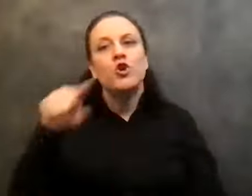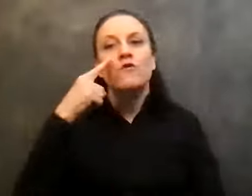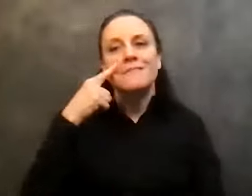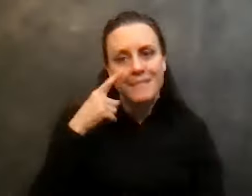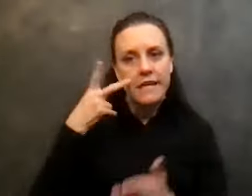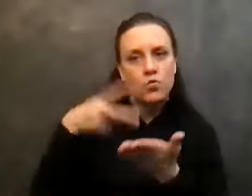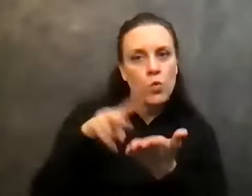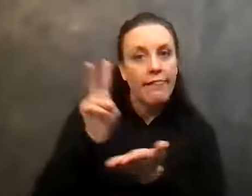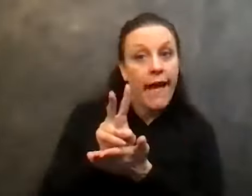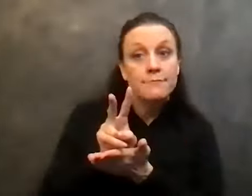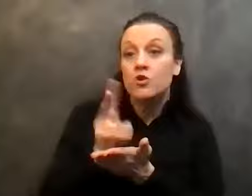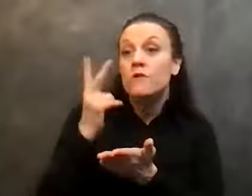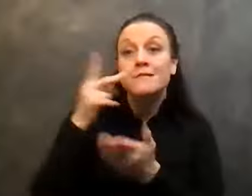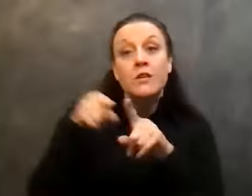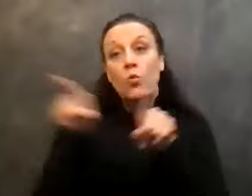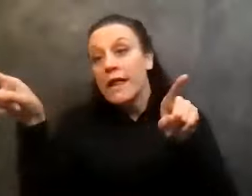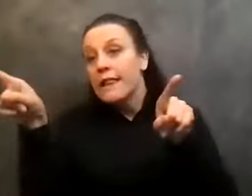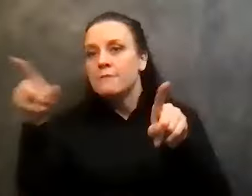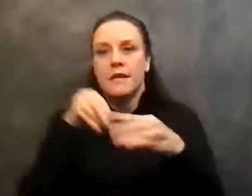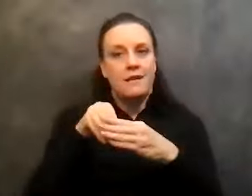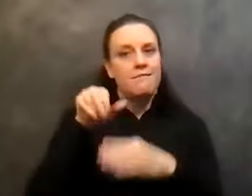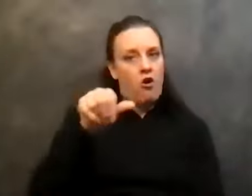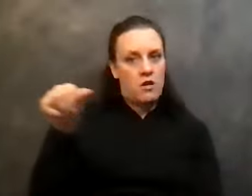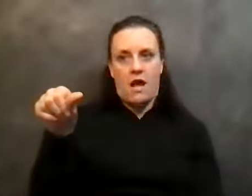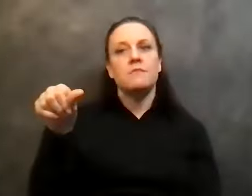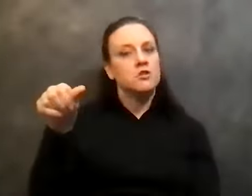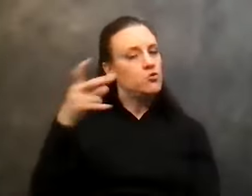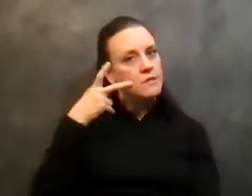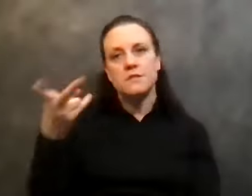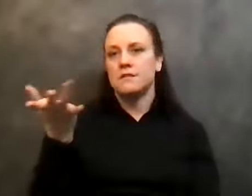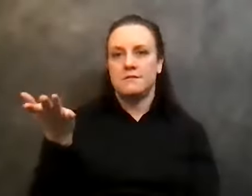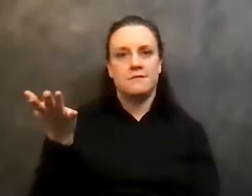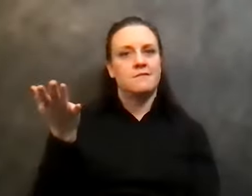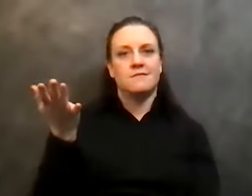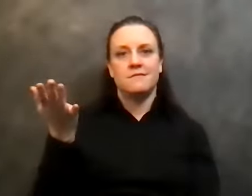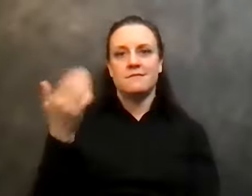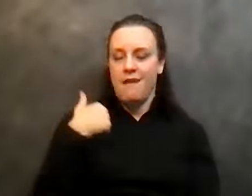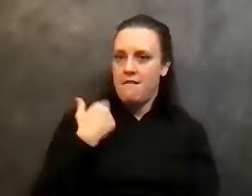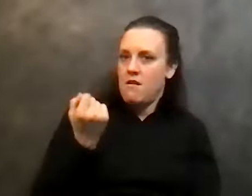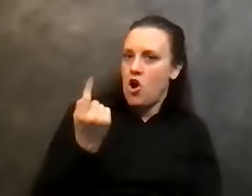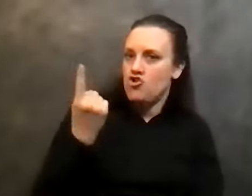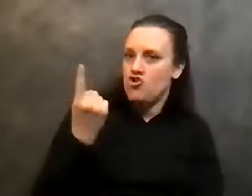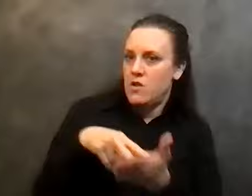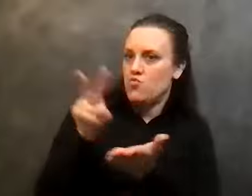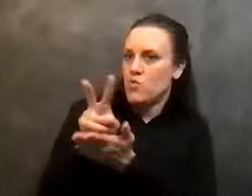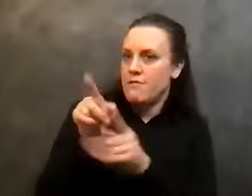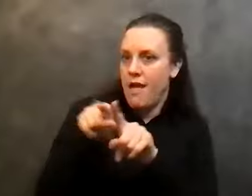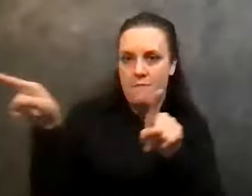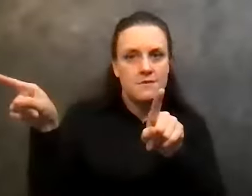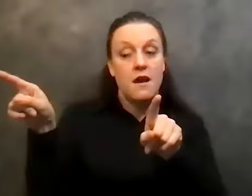relapse in, in Alcoholics Anonymous. I, I understand relapse. The trials and the low spots ahead